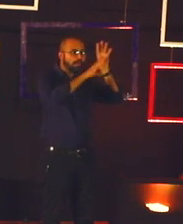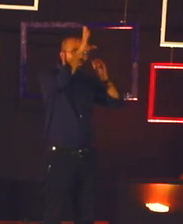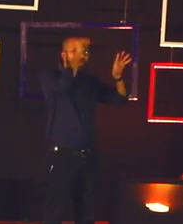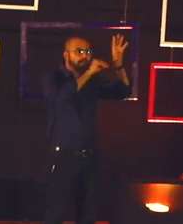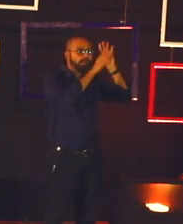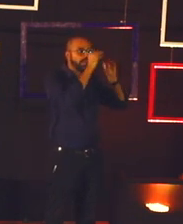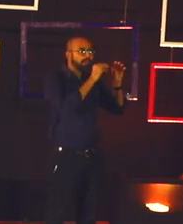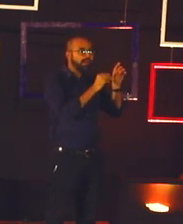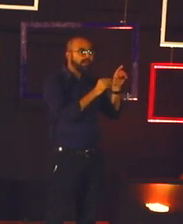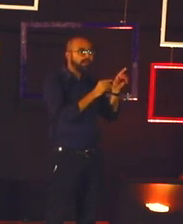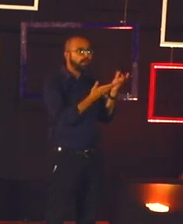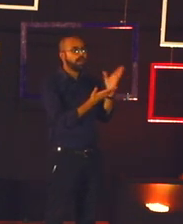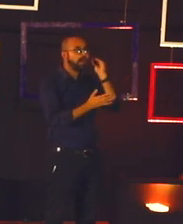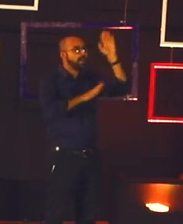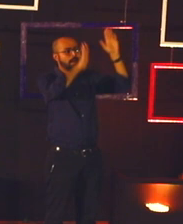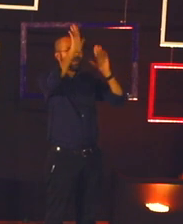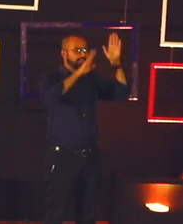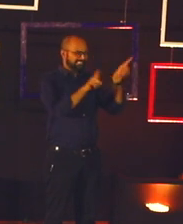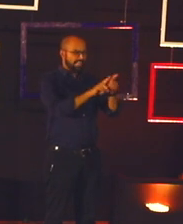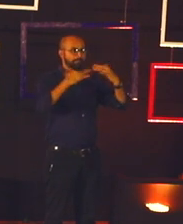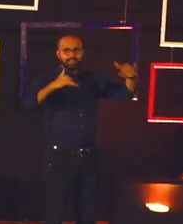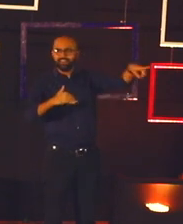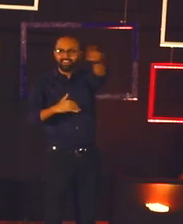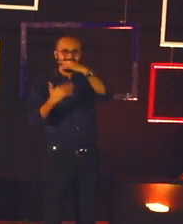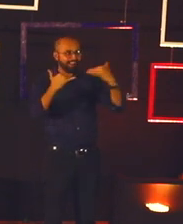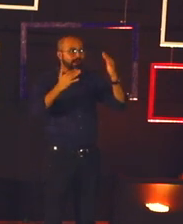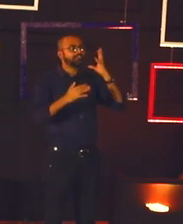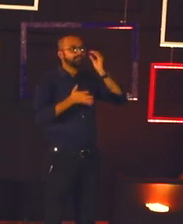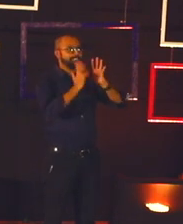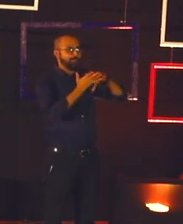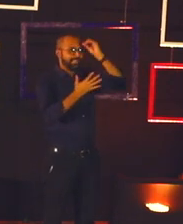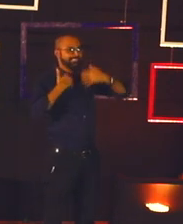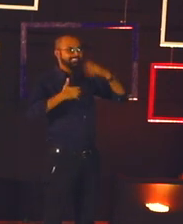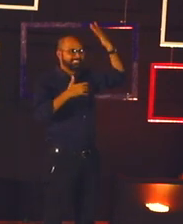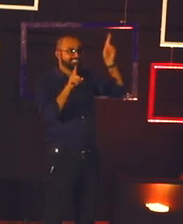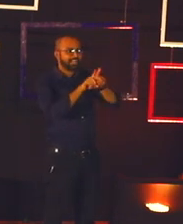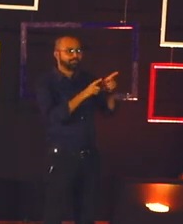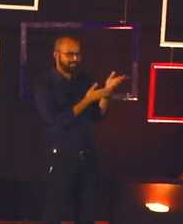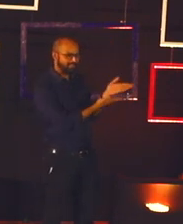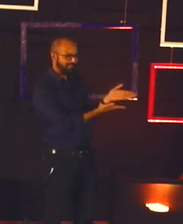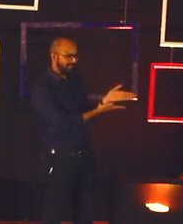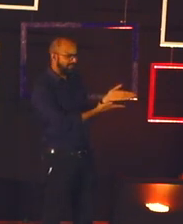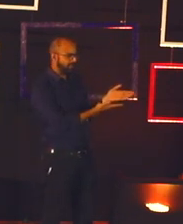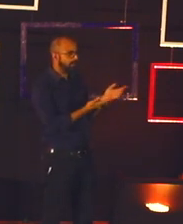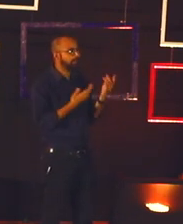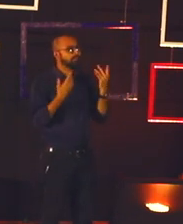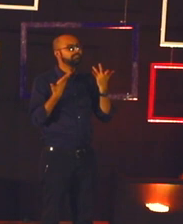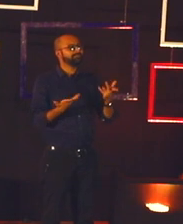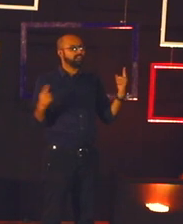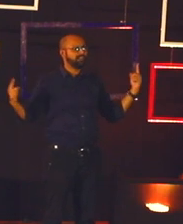Indian sign language. Right? And the teacher who is teaching is deaf. So do you see the irony?